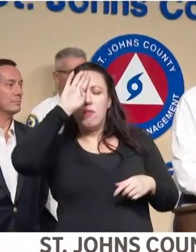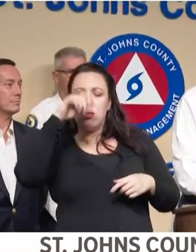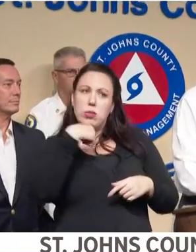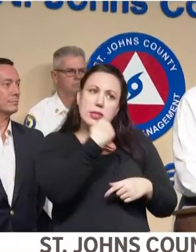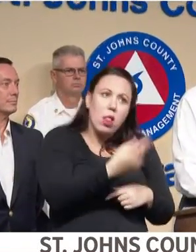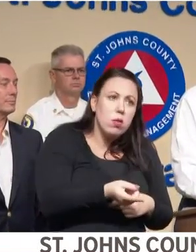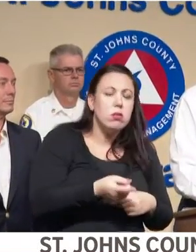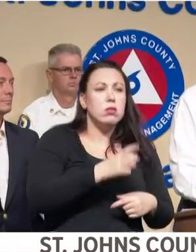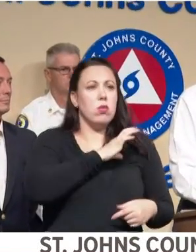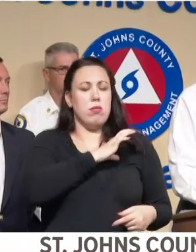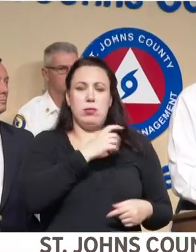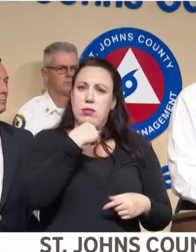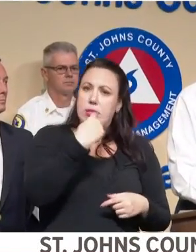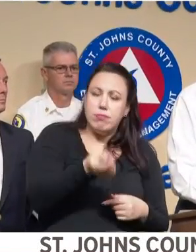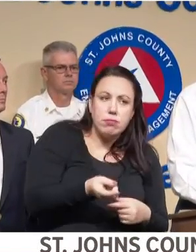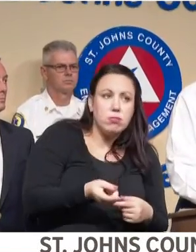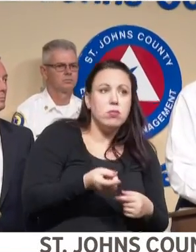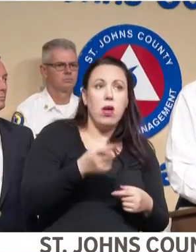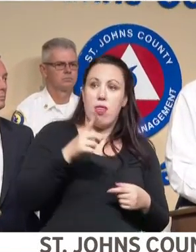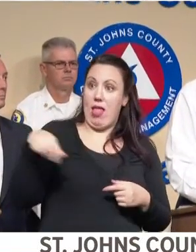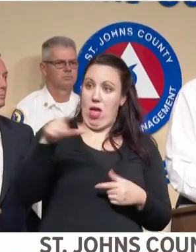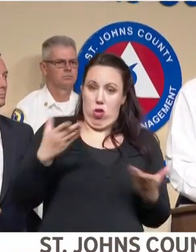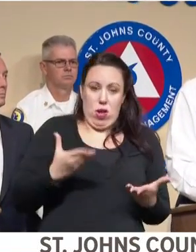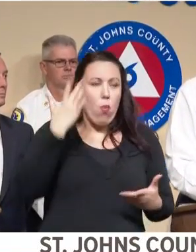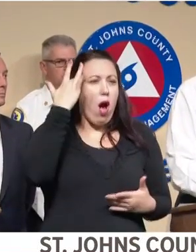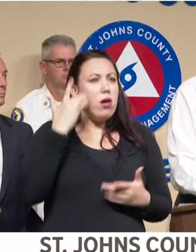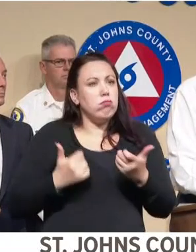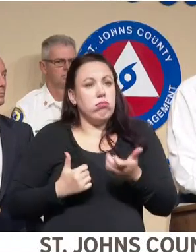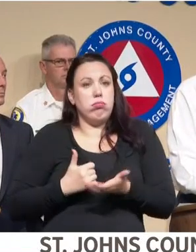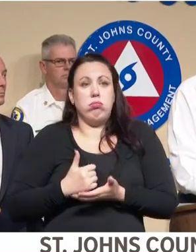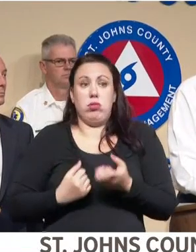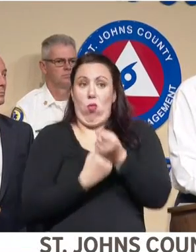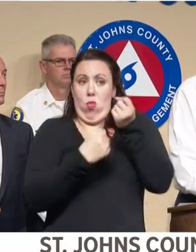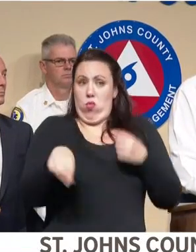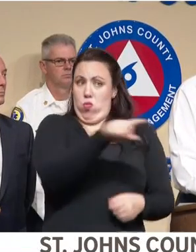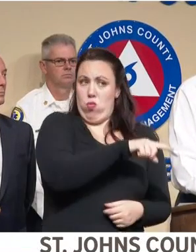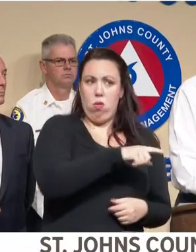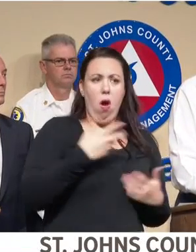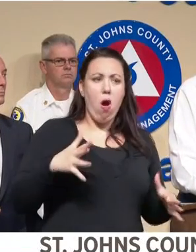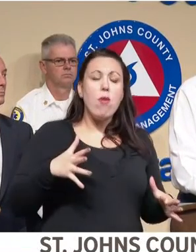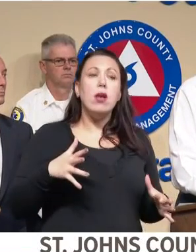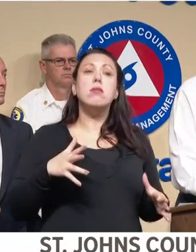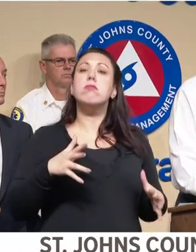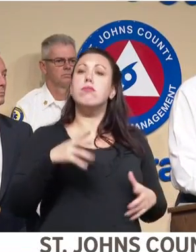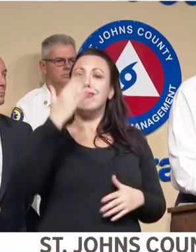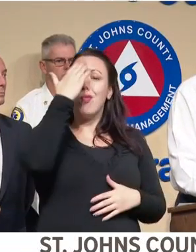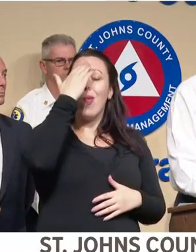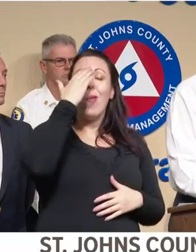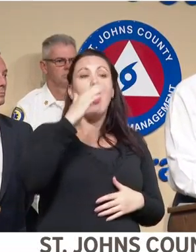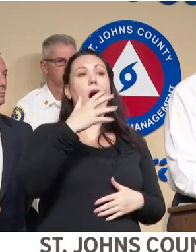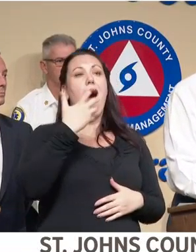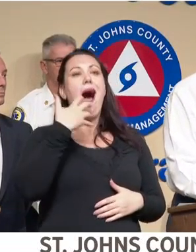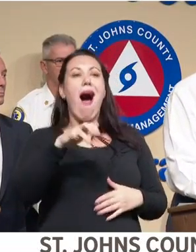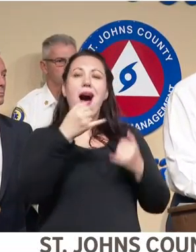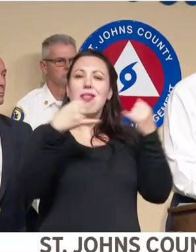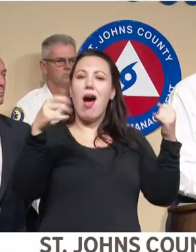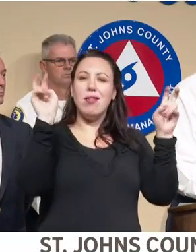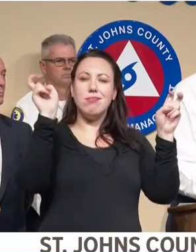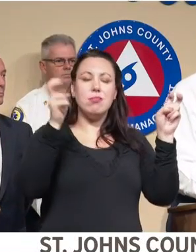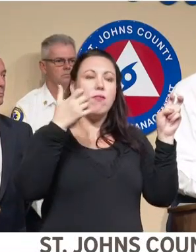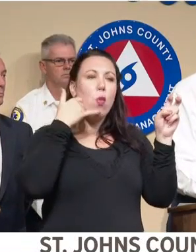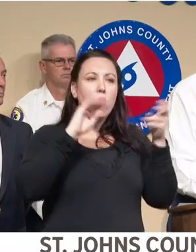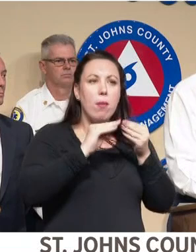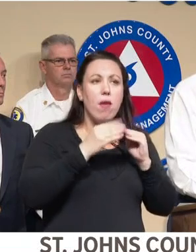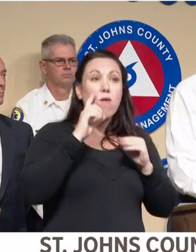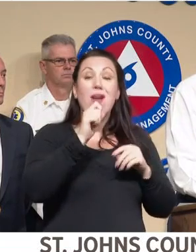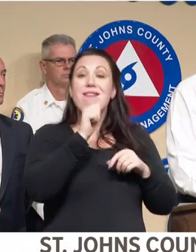law enforcement, as we've all said, they're here to help you. You've already been given the hotline number for non-emergency calls.